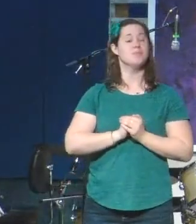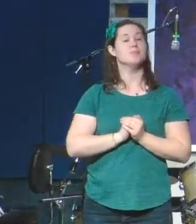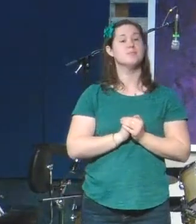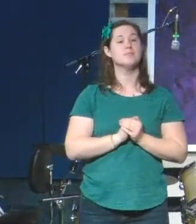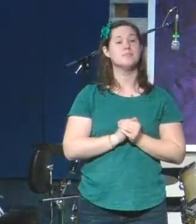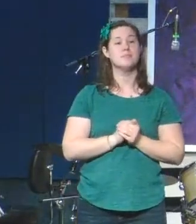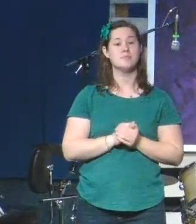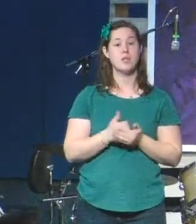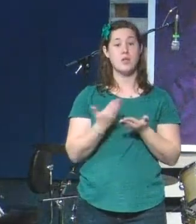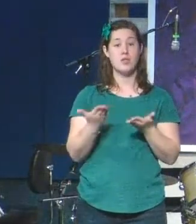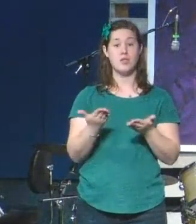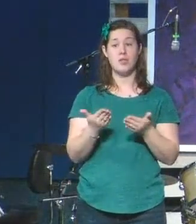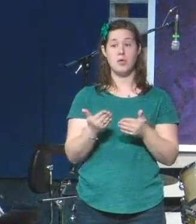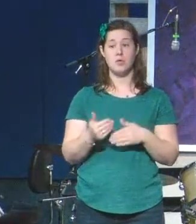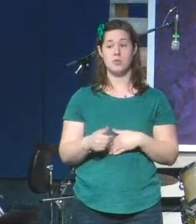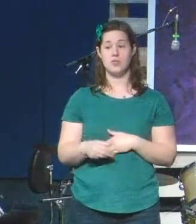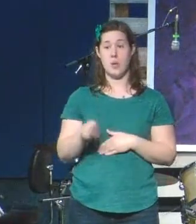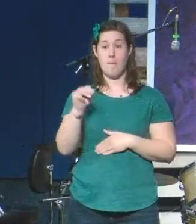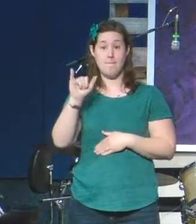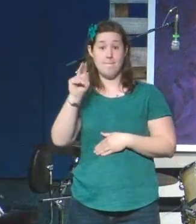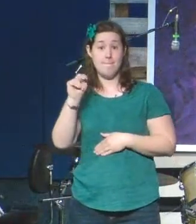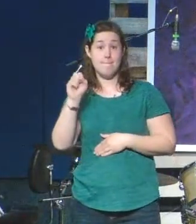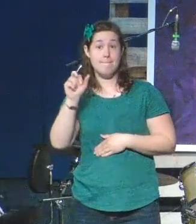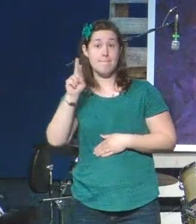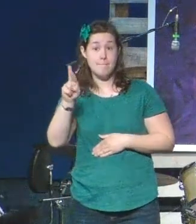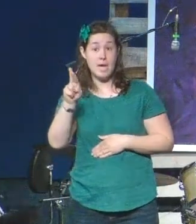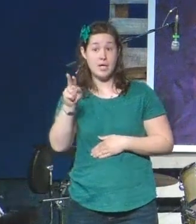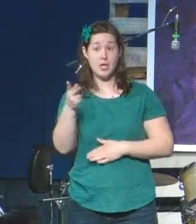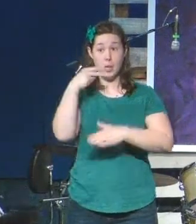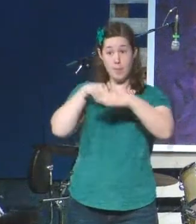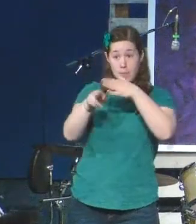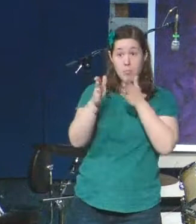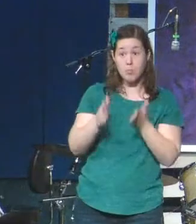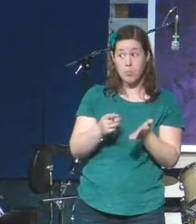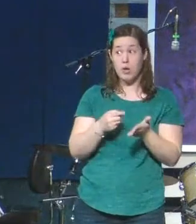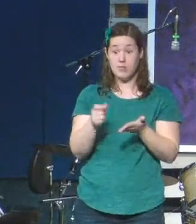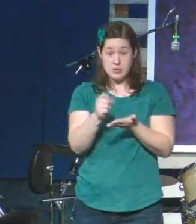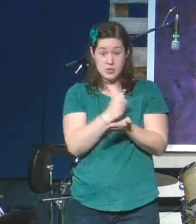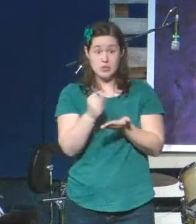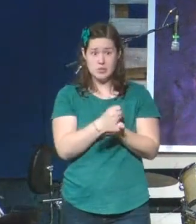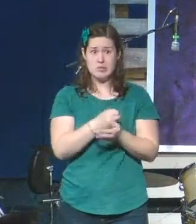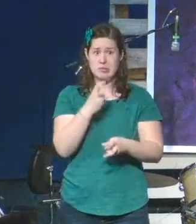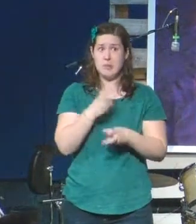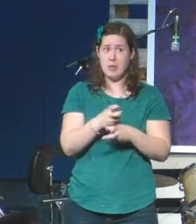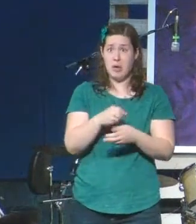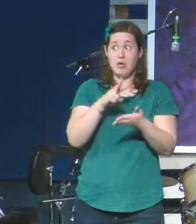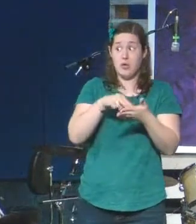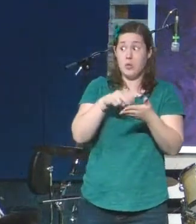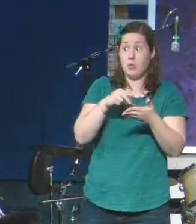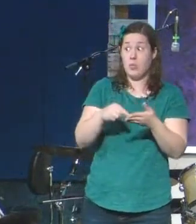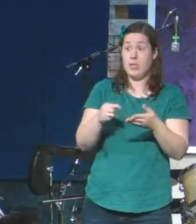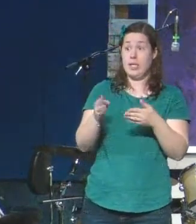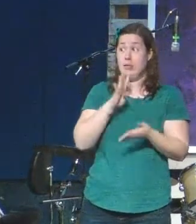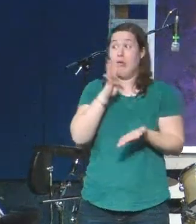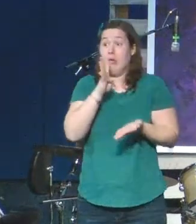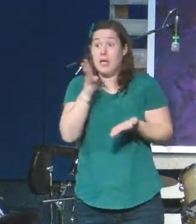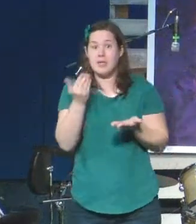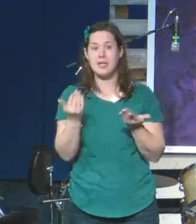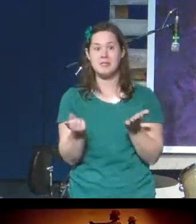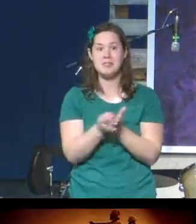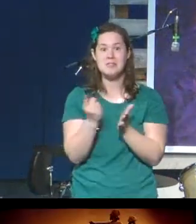Those minor prophet texts can be hard to read out loud sometimes. It's one of those reminders of